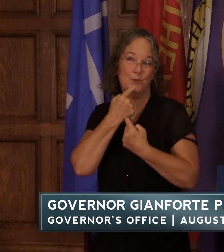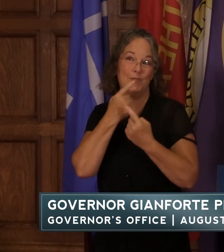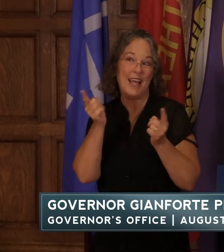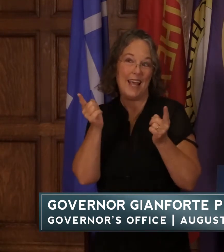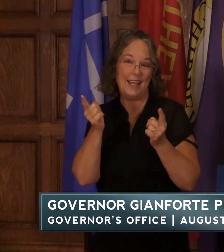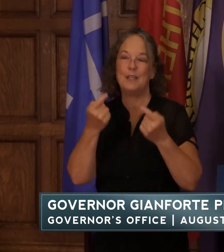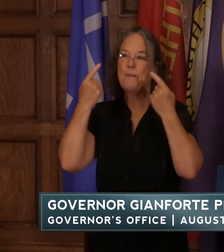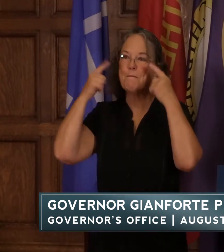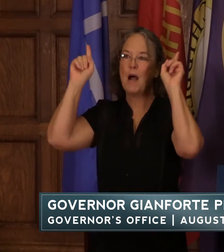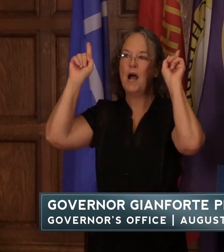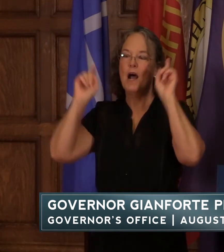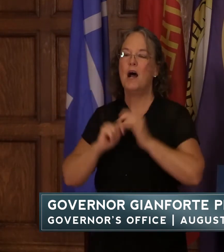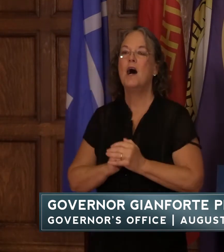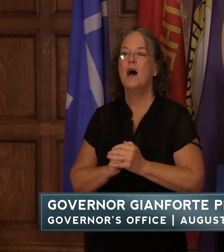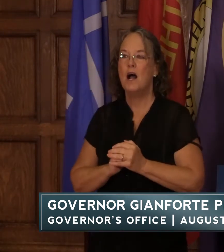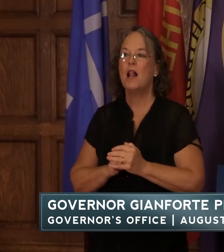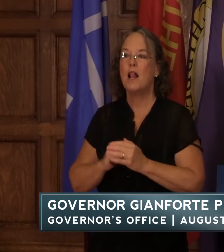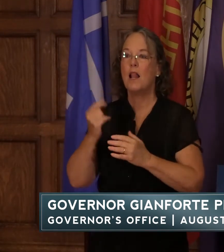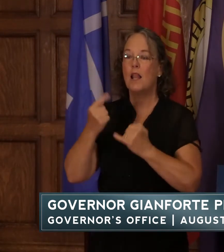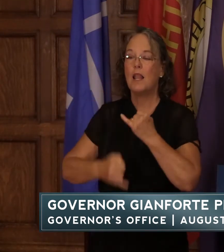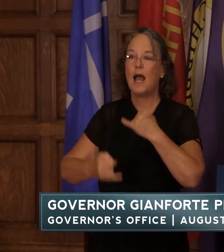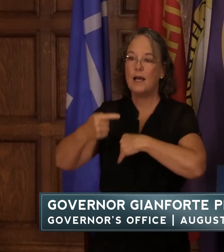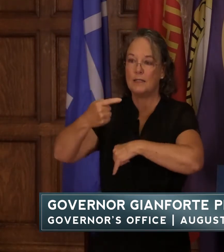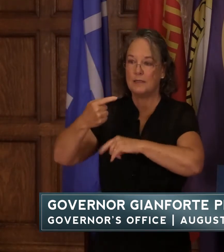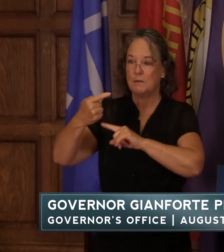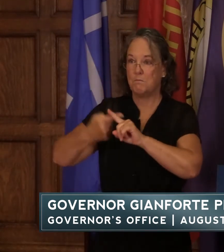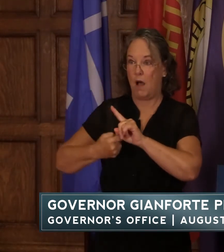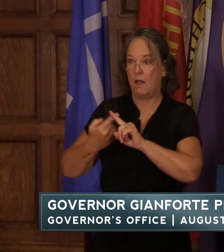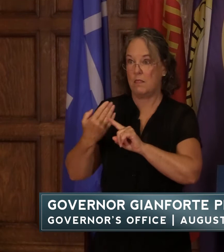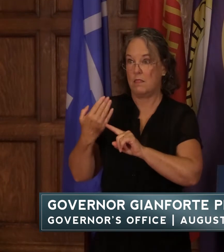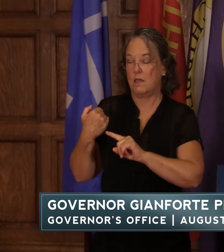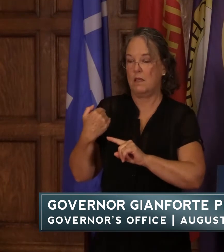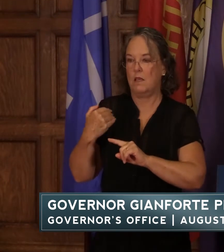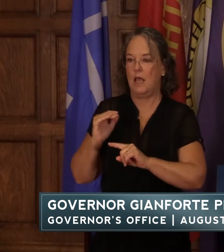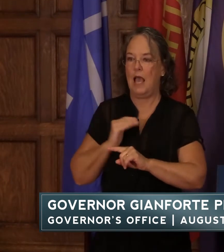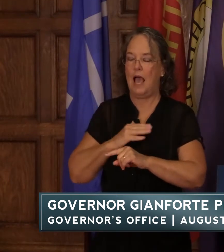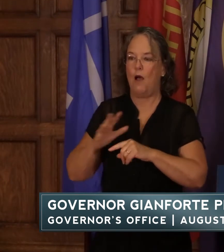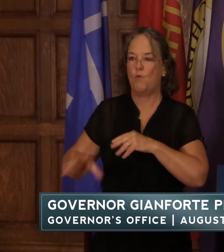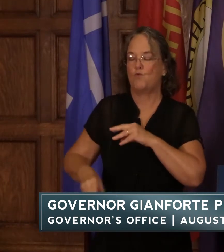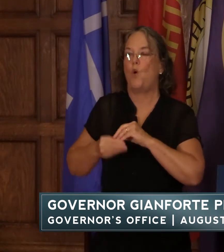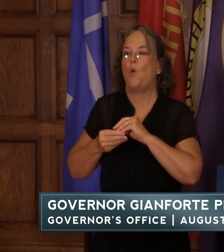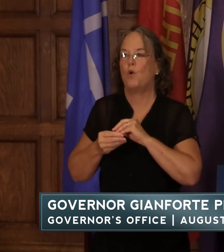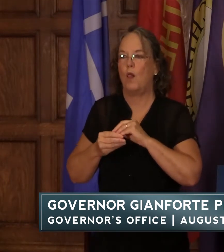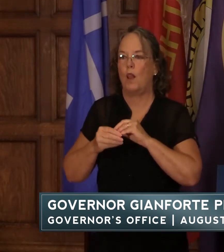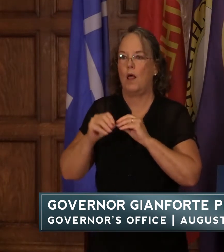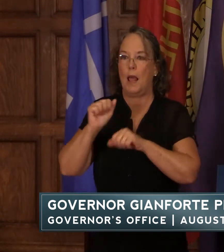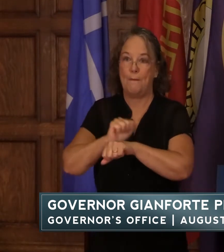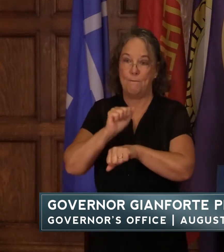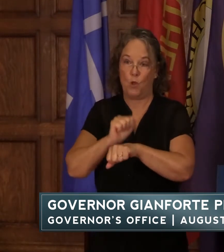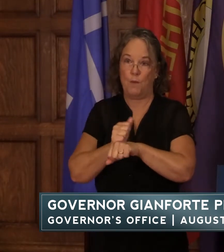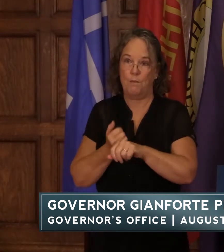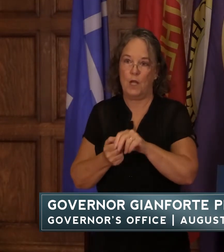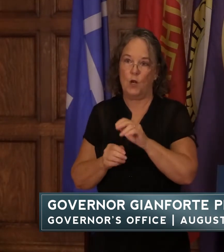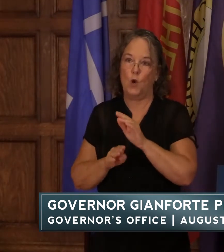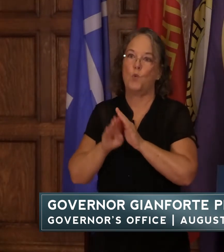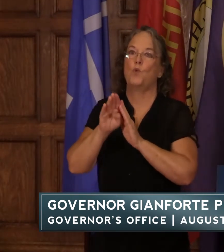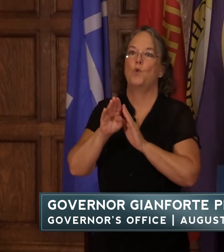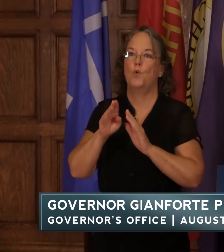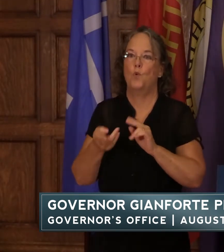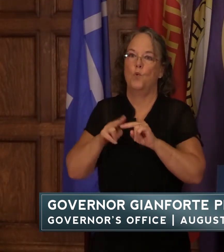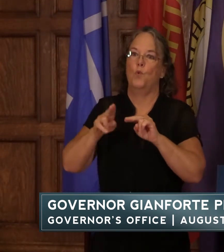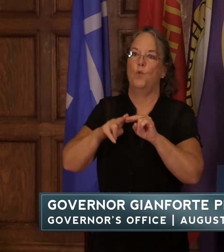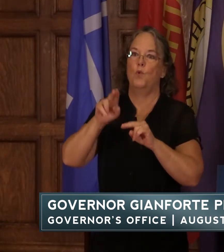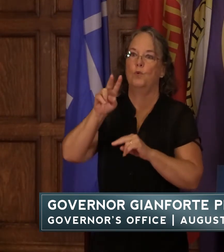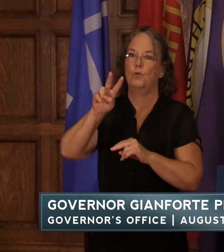last month our total on our total employment grew by more than 2100 jobs